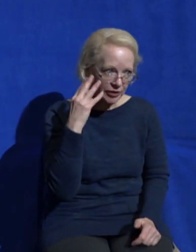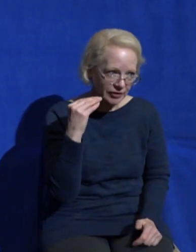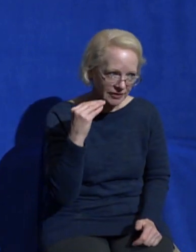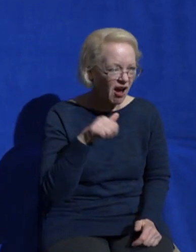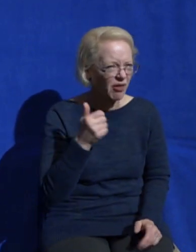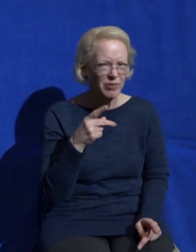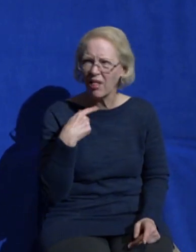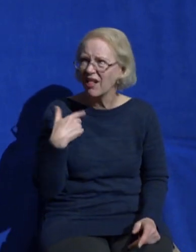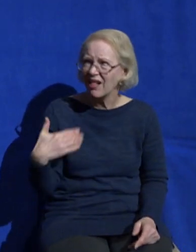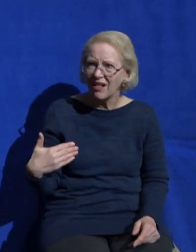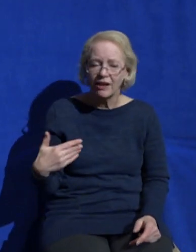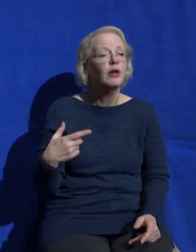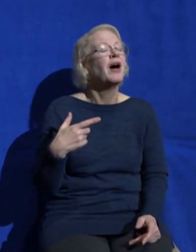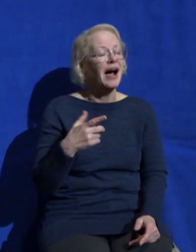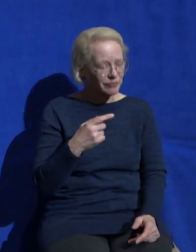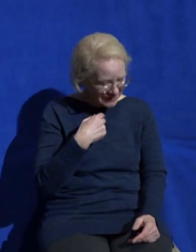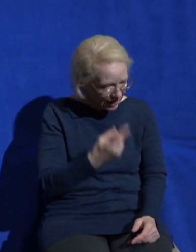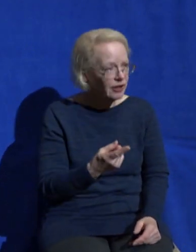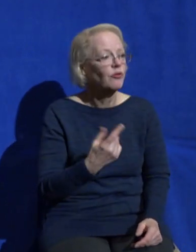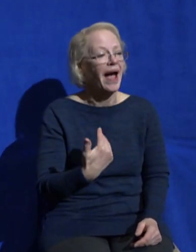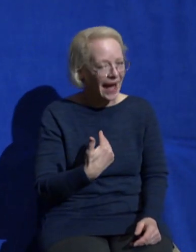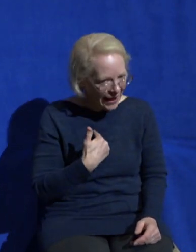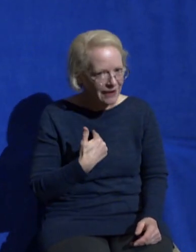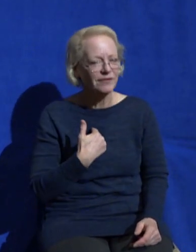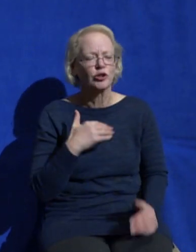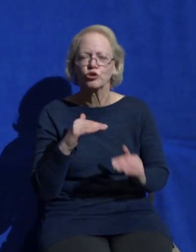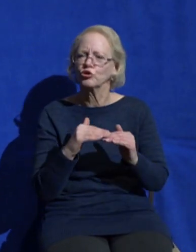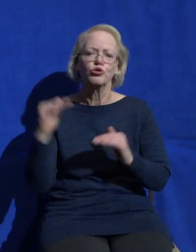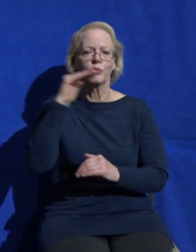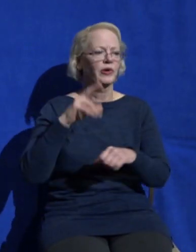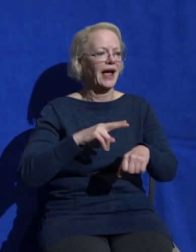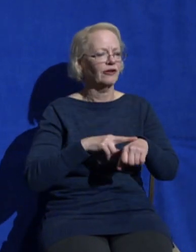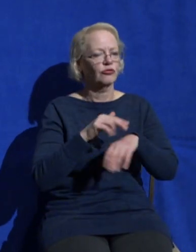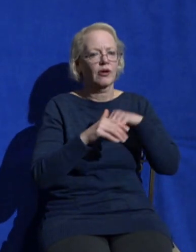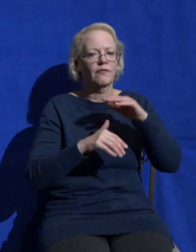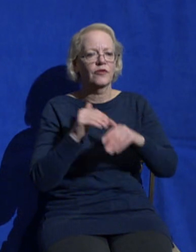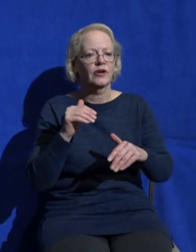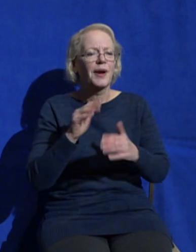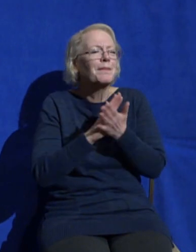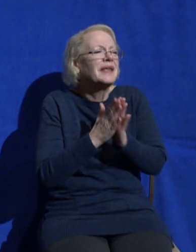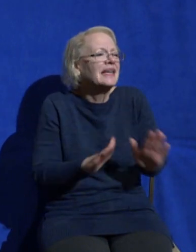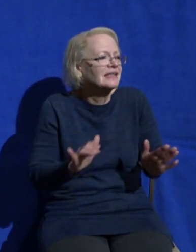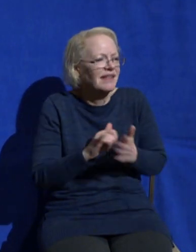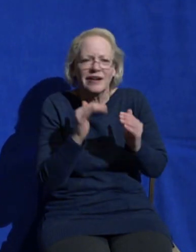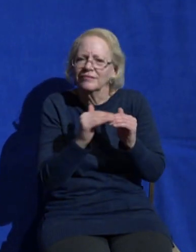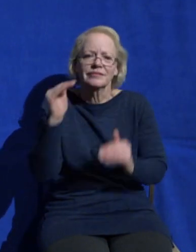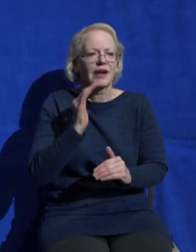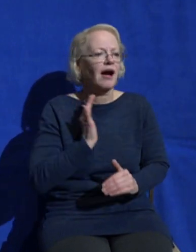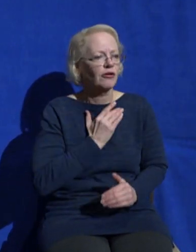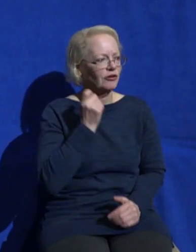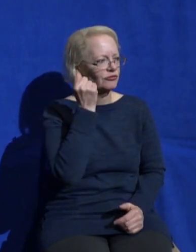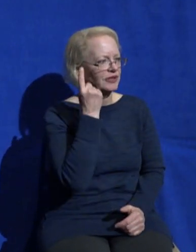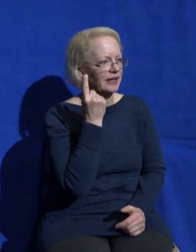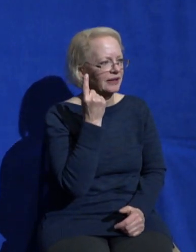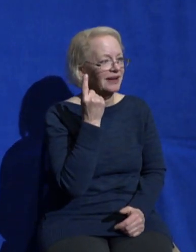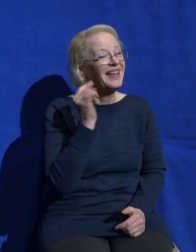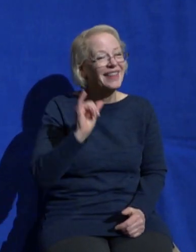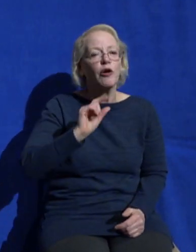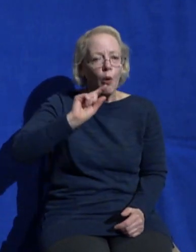comfort and a peace that surpasses understanding that only God can give you these are the